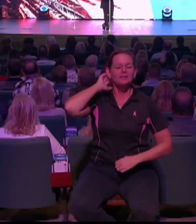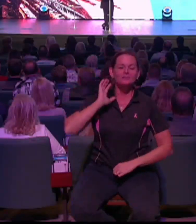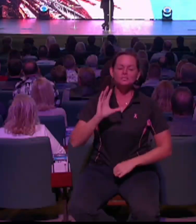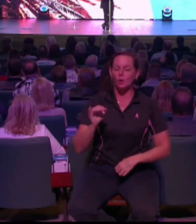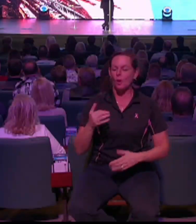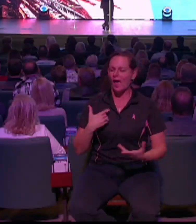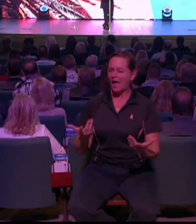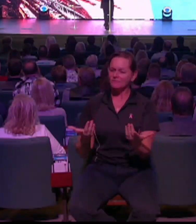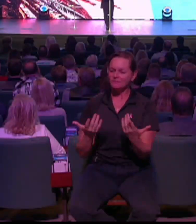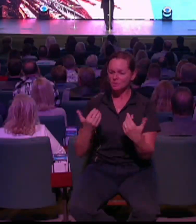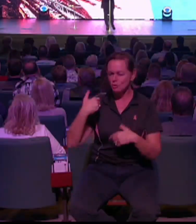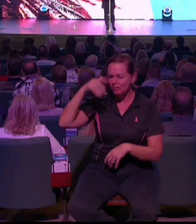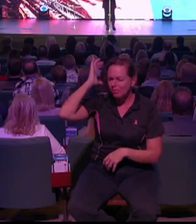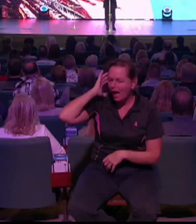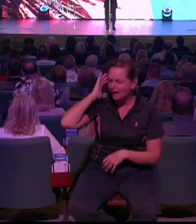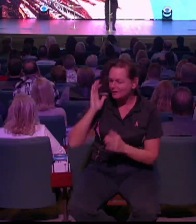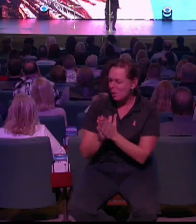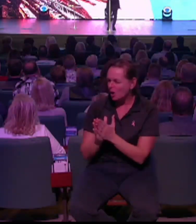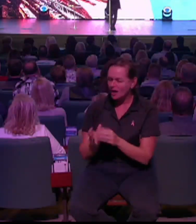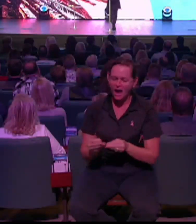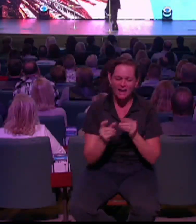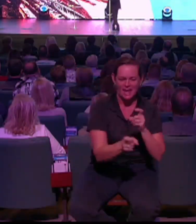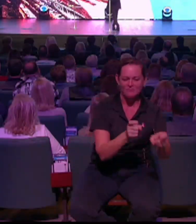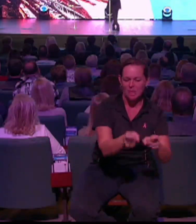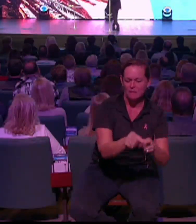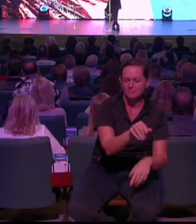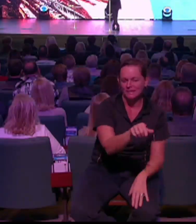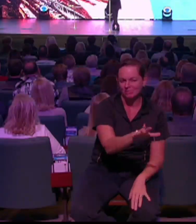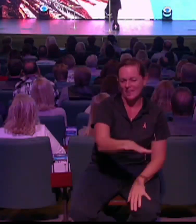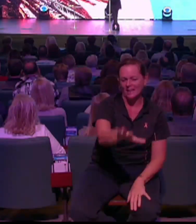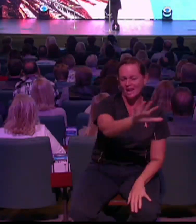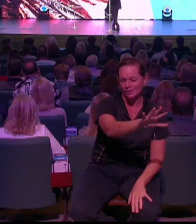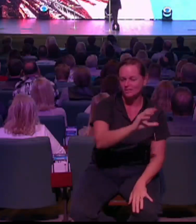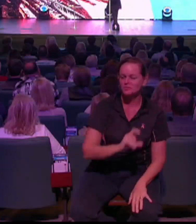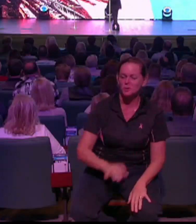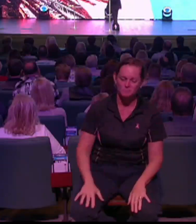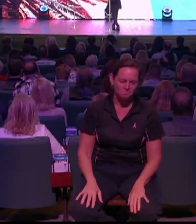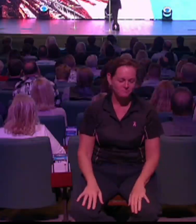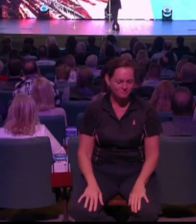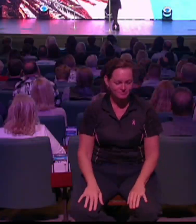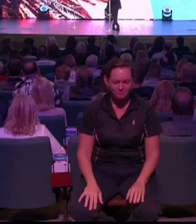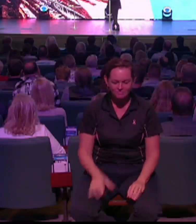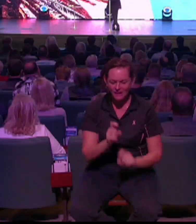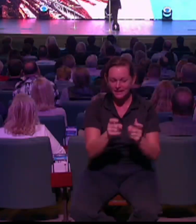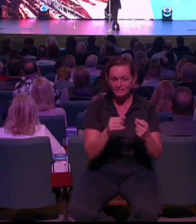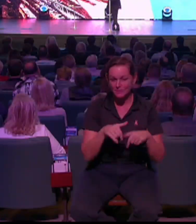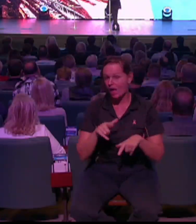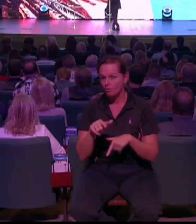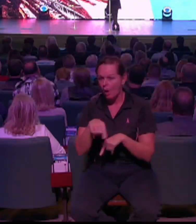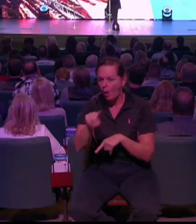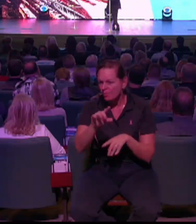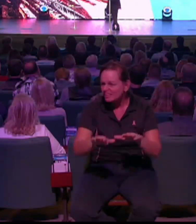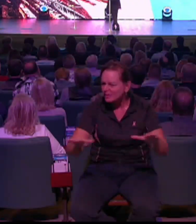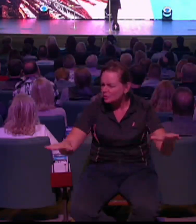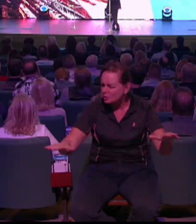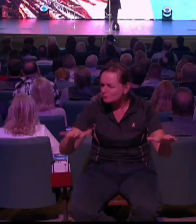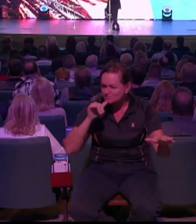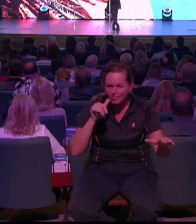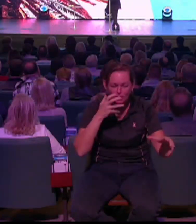and understanding that the most brave thing you can do is ask for help. But here's the thing. I want to read this scripture to you, because this is what we're